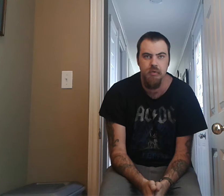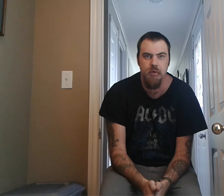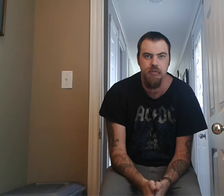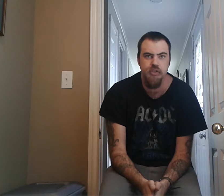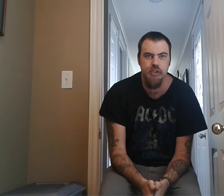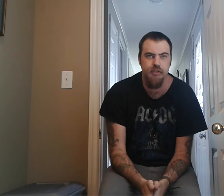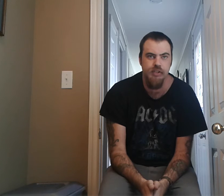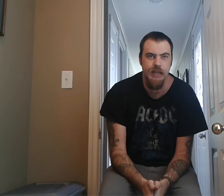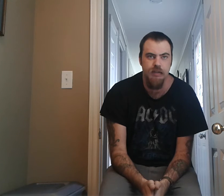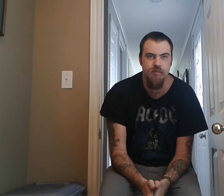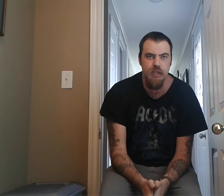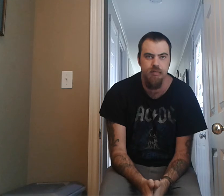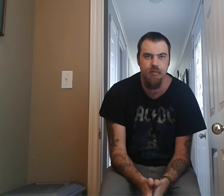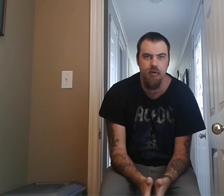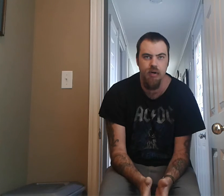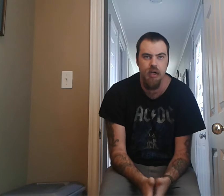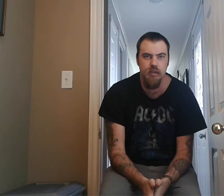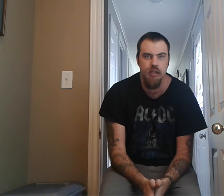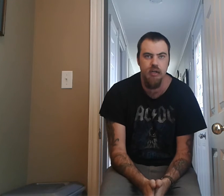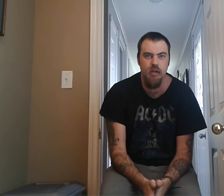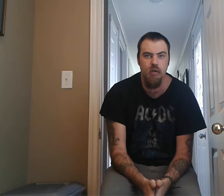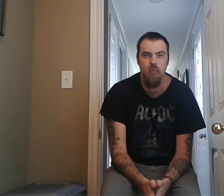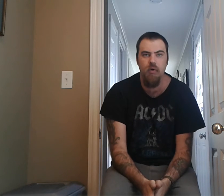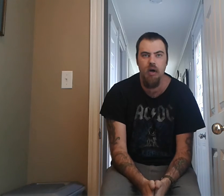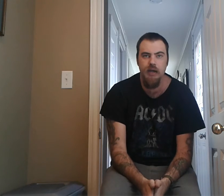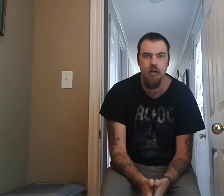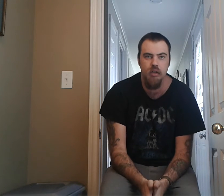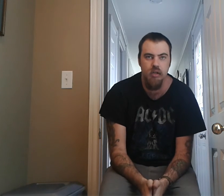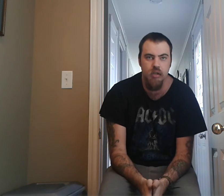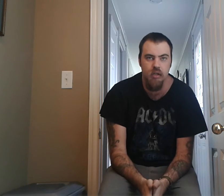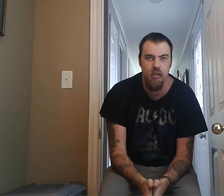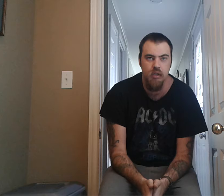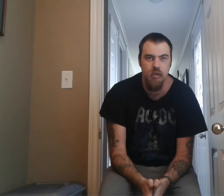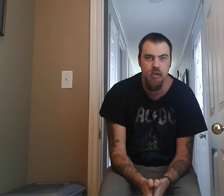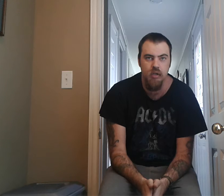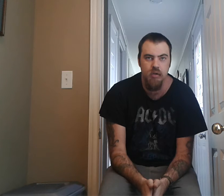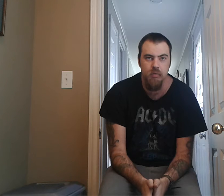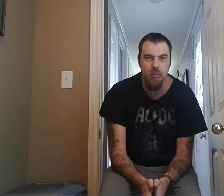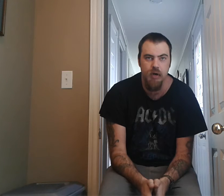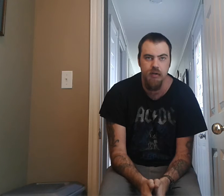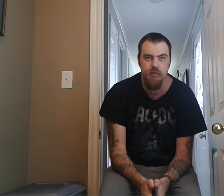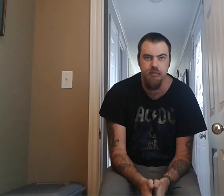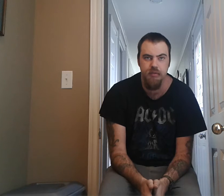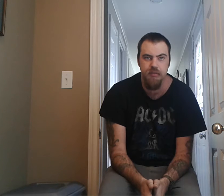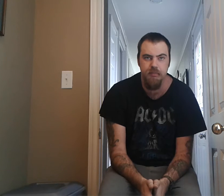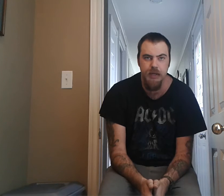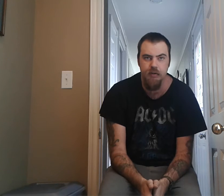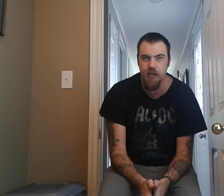Won'tcha Take Me For A Little While, Wild Spirit,